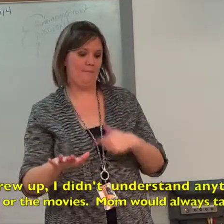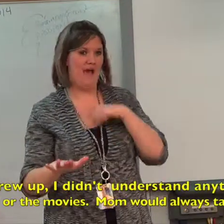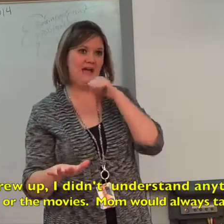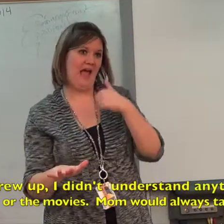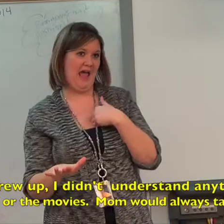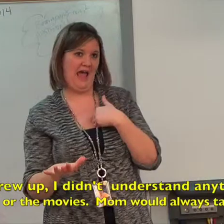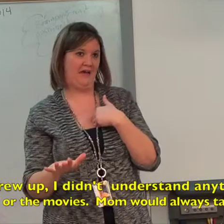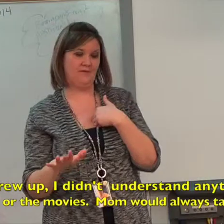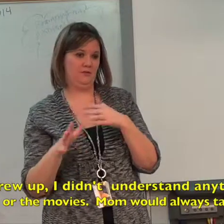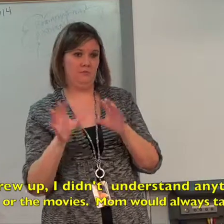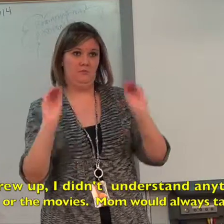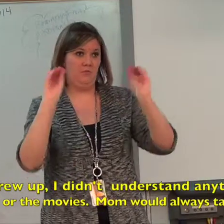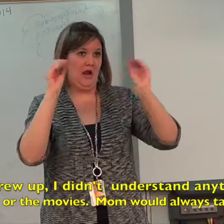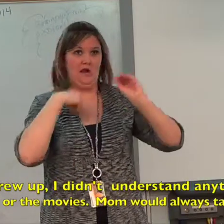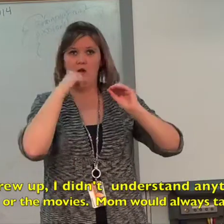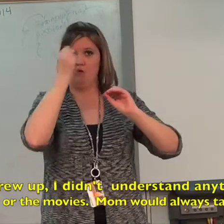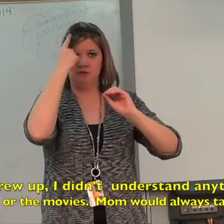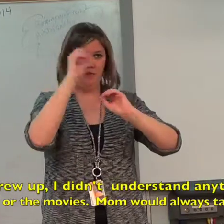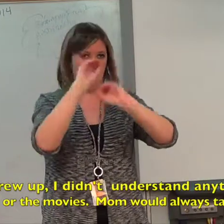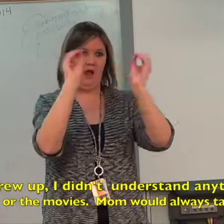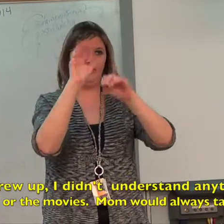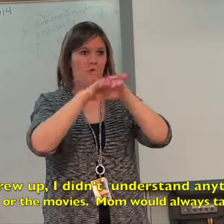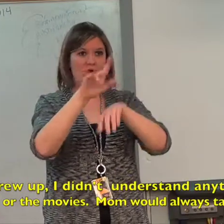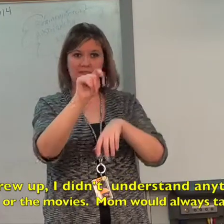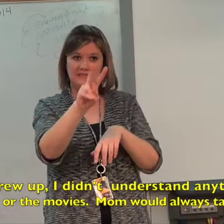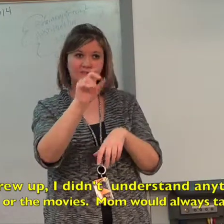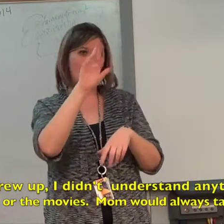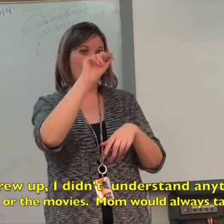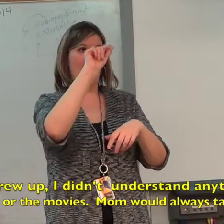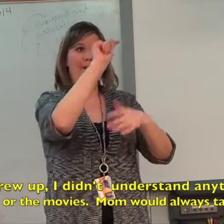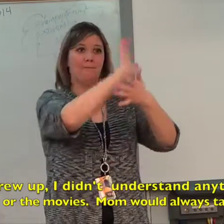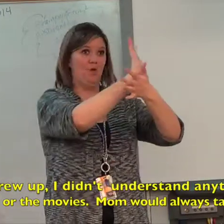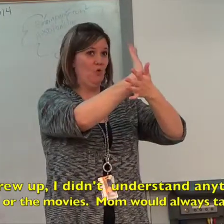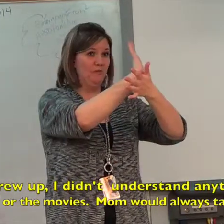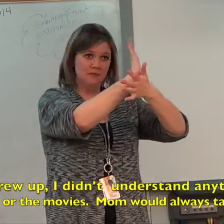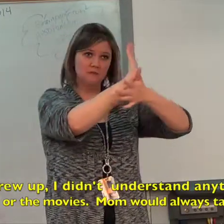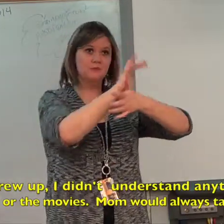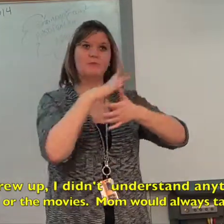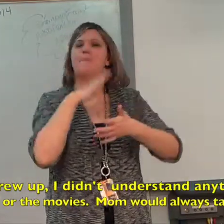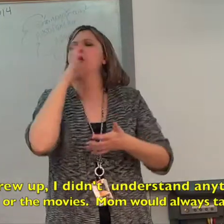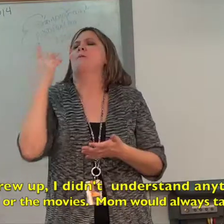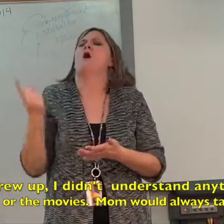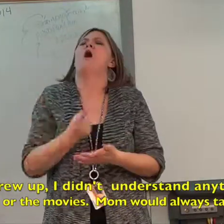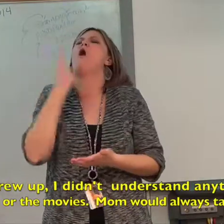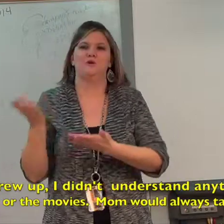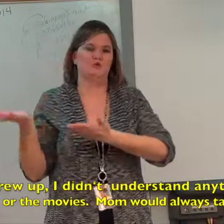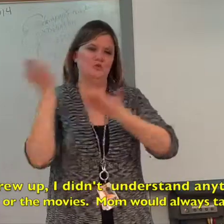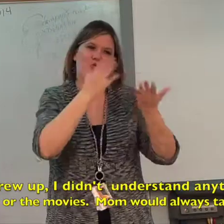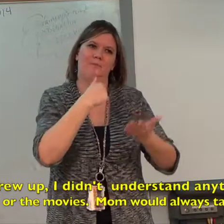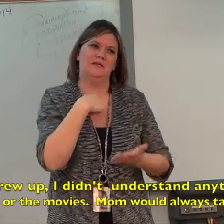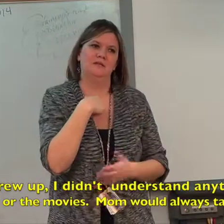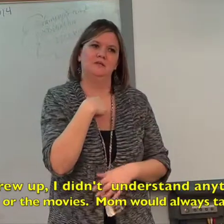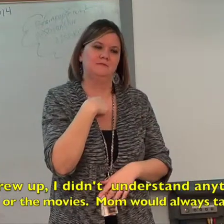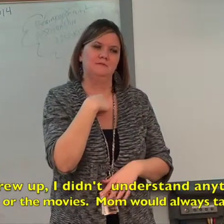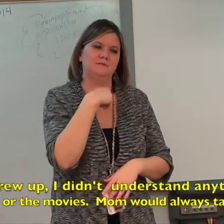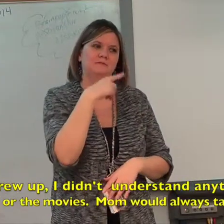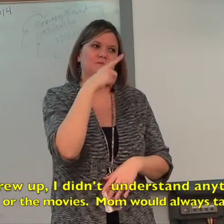I grew up, you know, I didn't understand anything on the TV or the movies. Mom would always take me to the